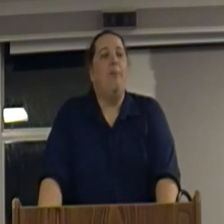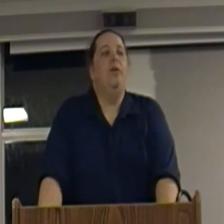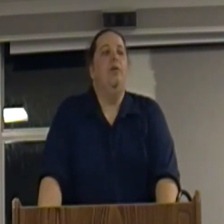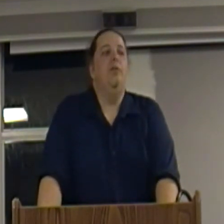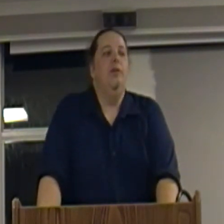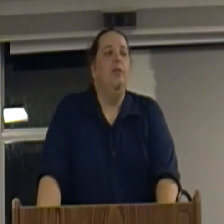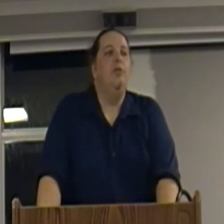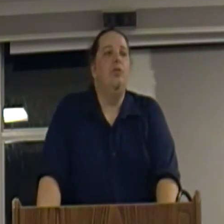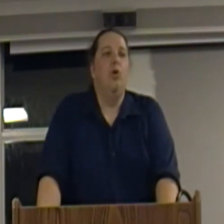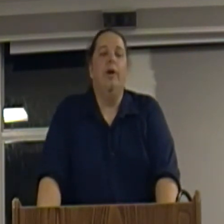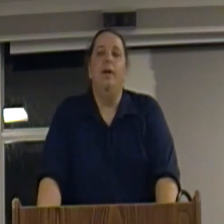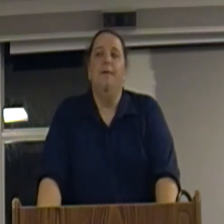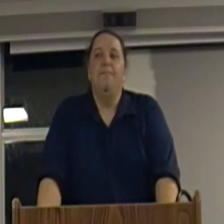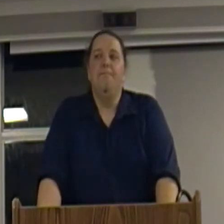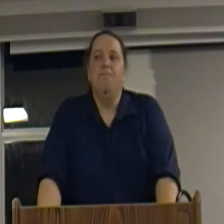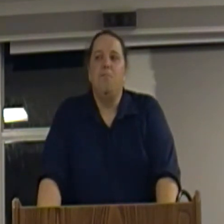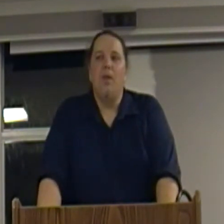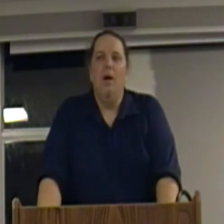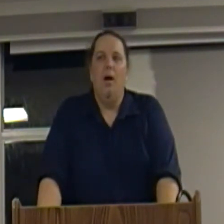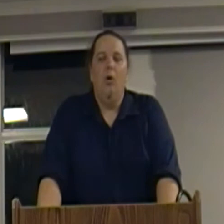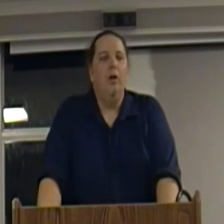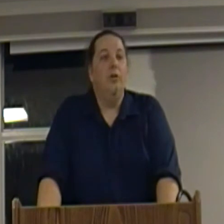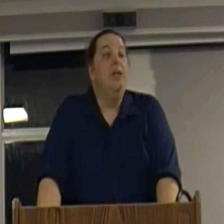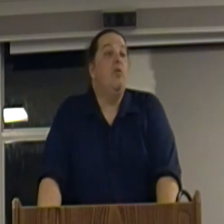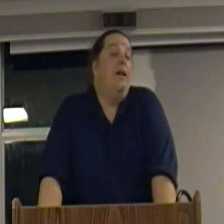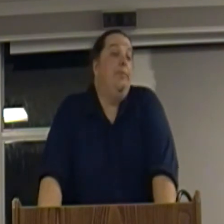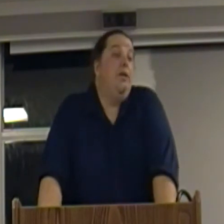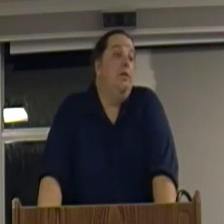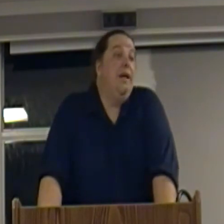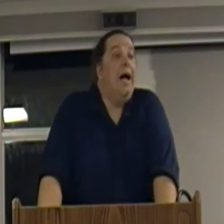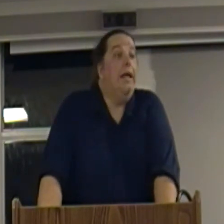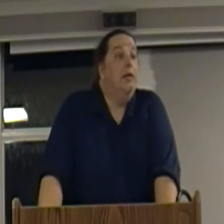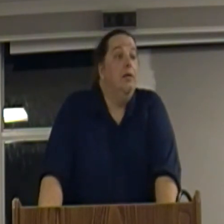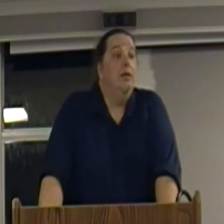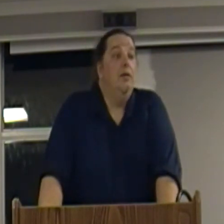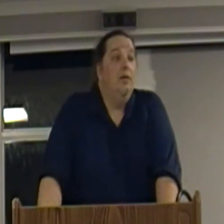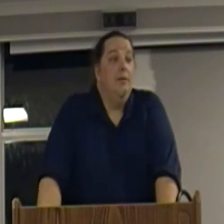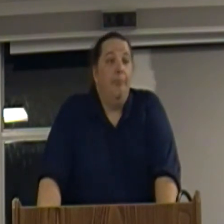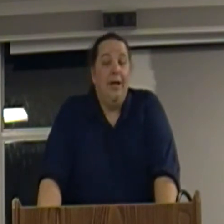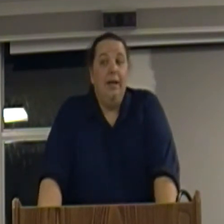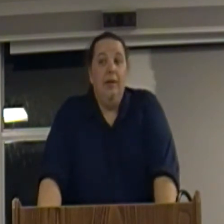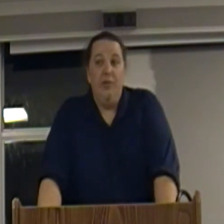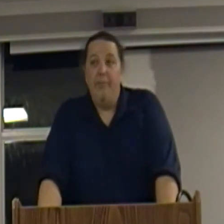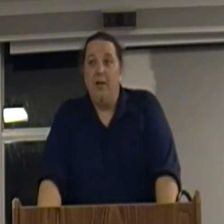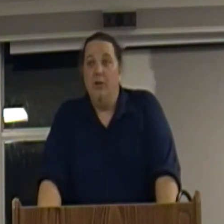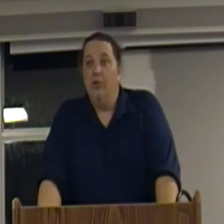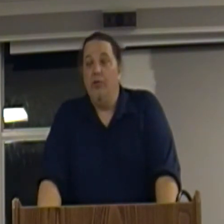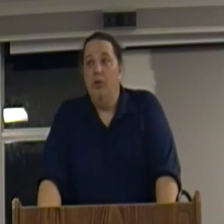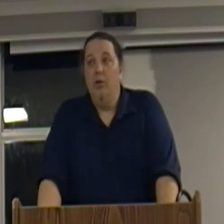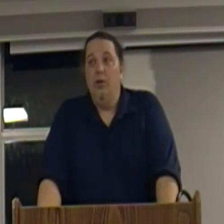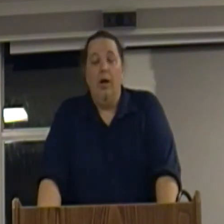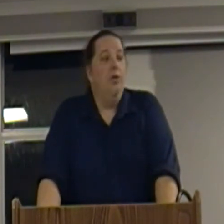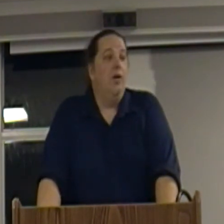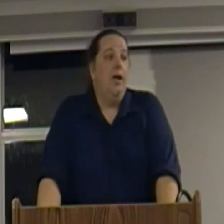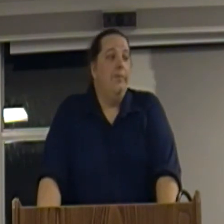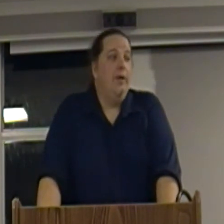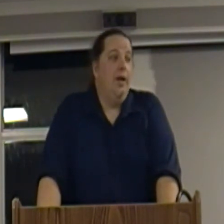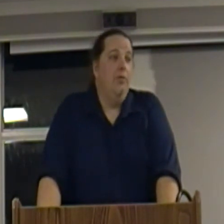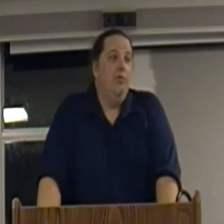capitalist in this story, oil owner, he tried to be a good guy but his competitors undercut him and,